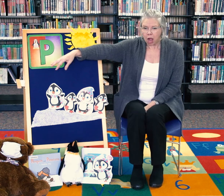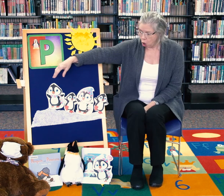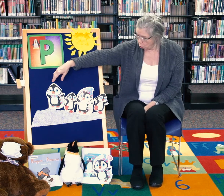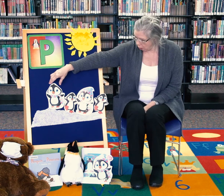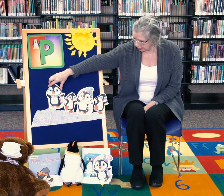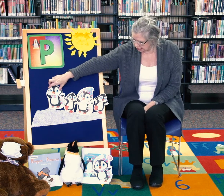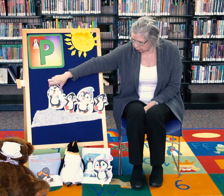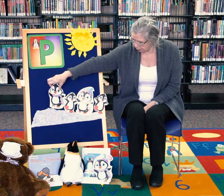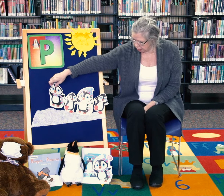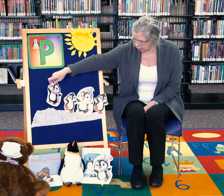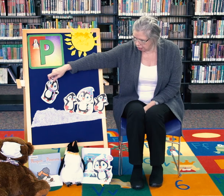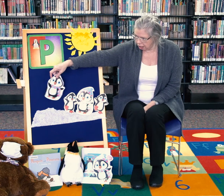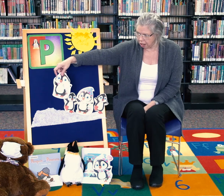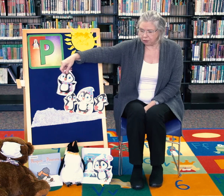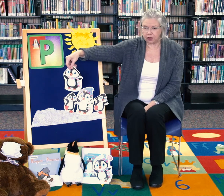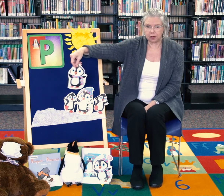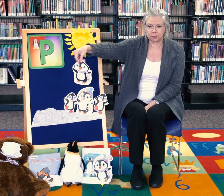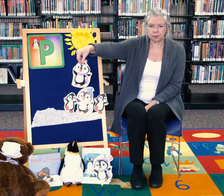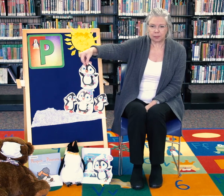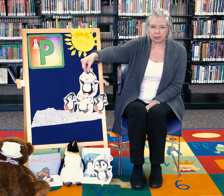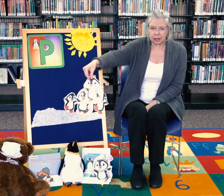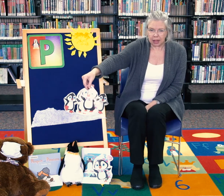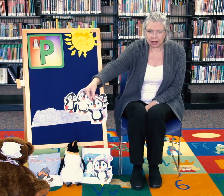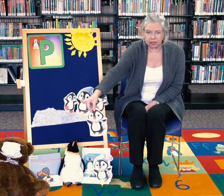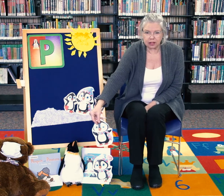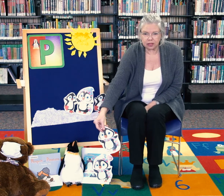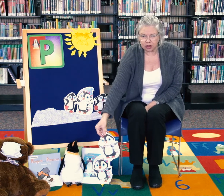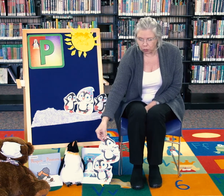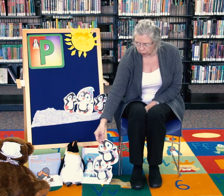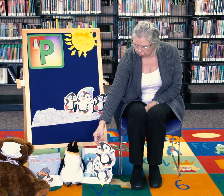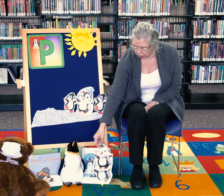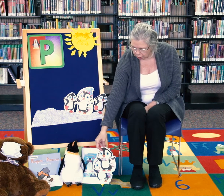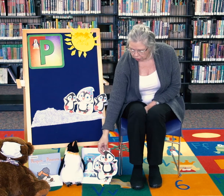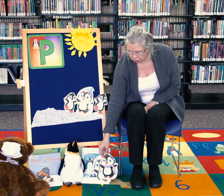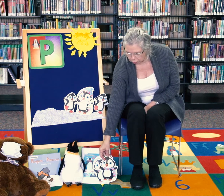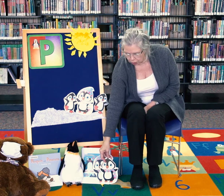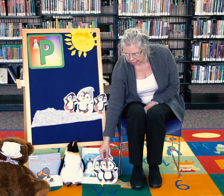One spun off and then there were three.